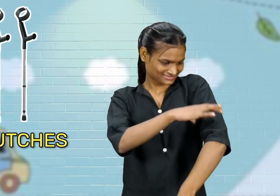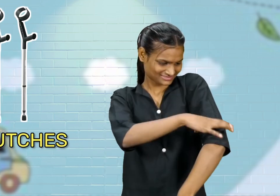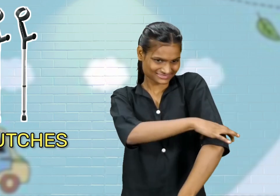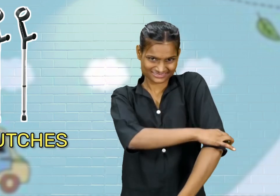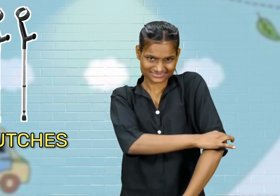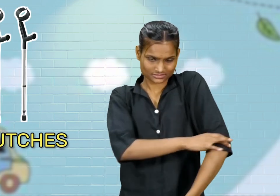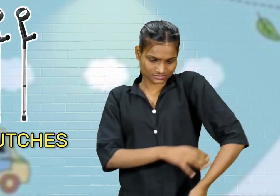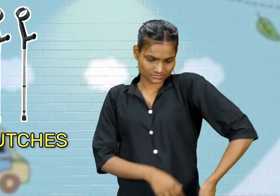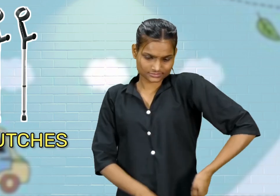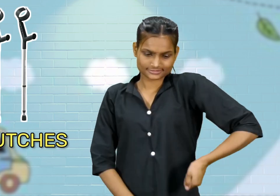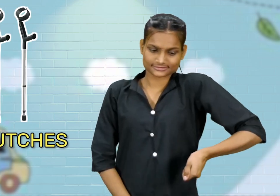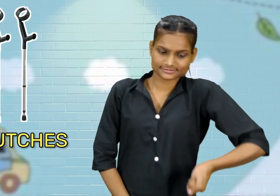Clutches.